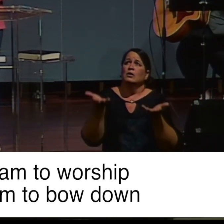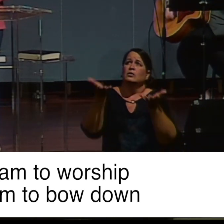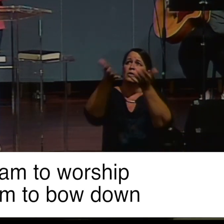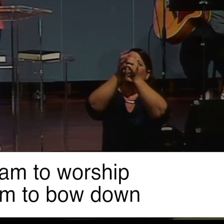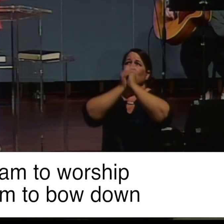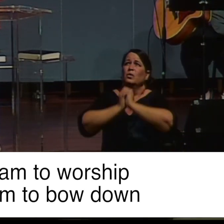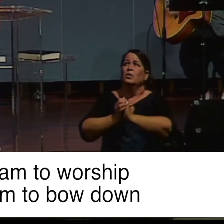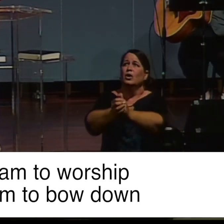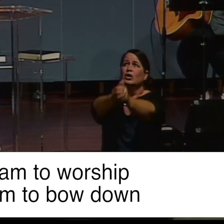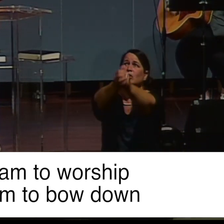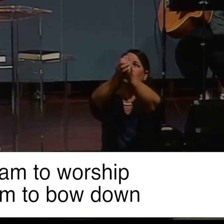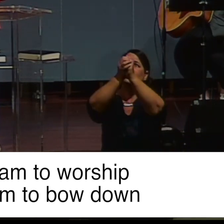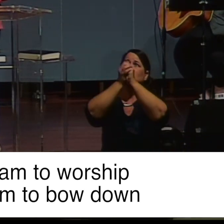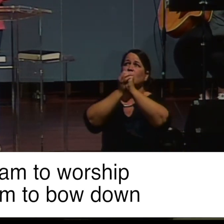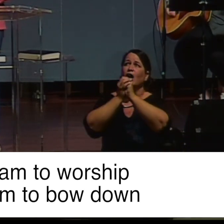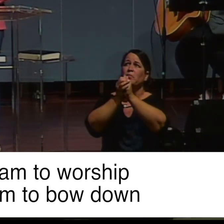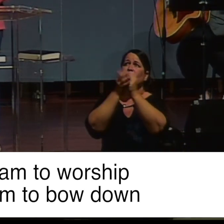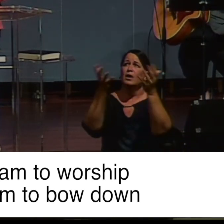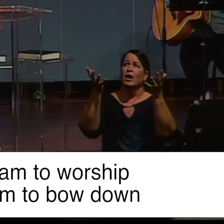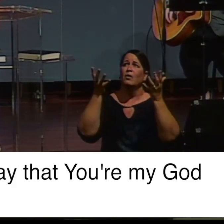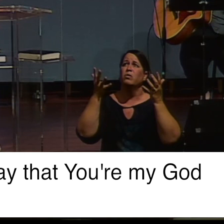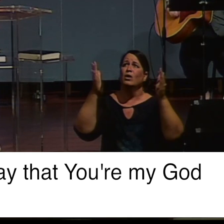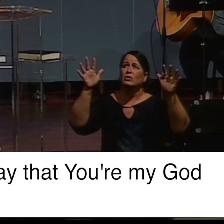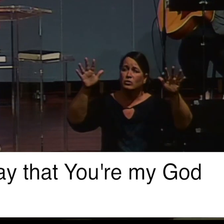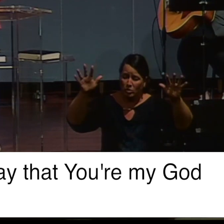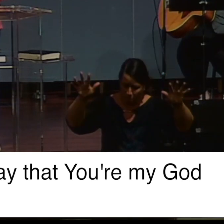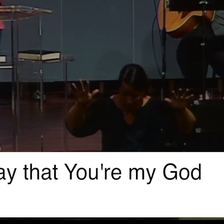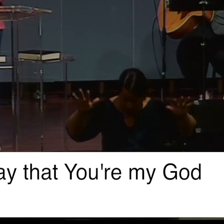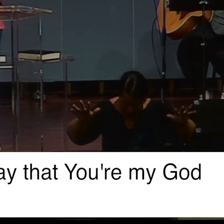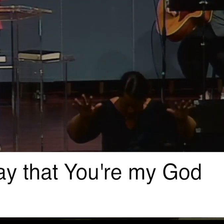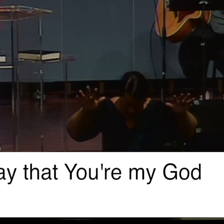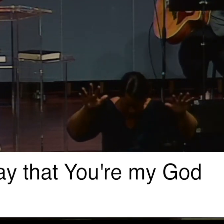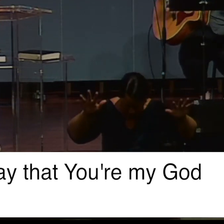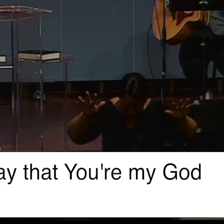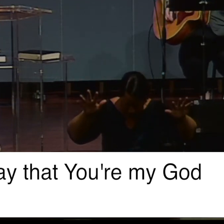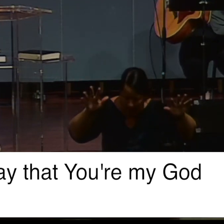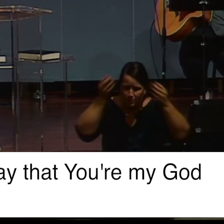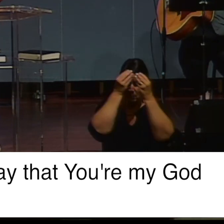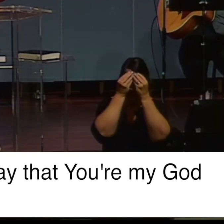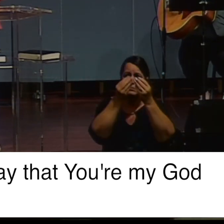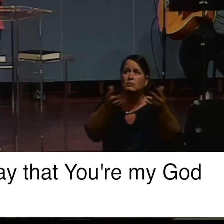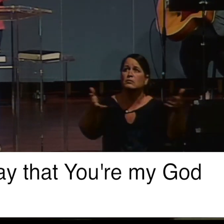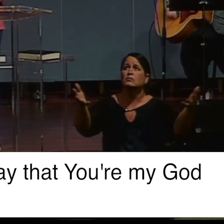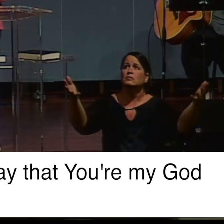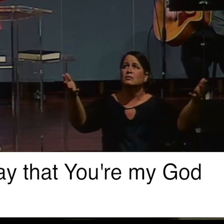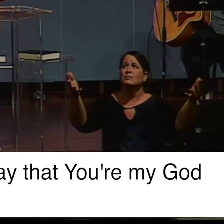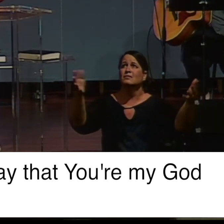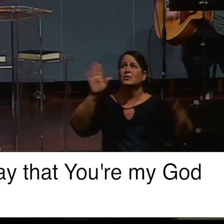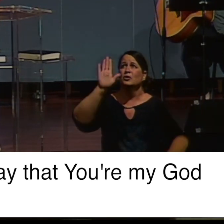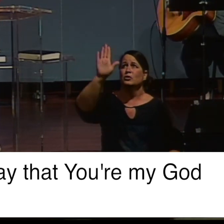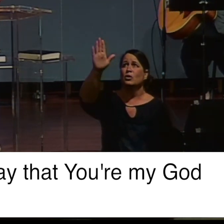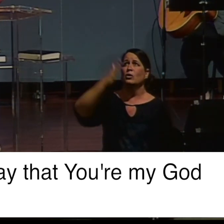here I am to worship, bow down, here I am to say that you're